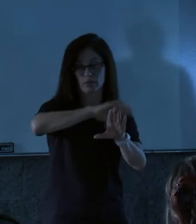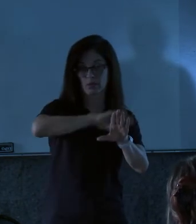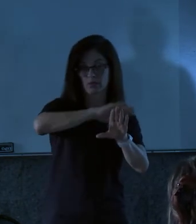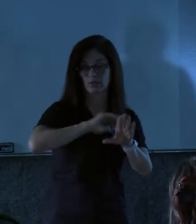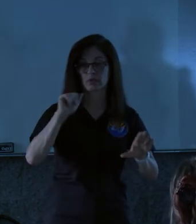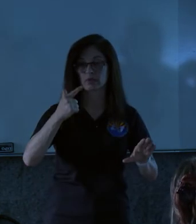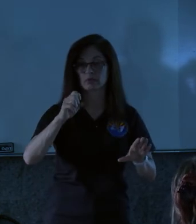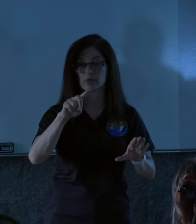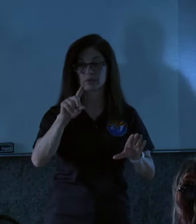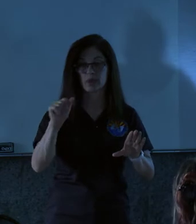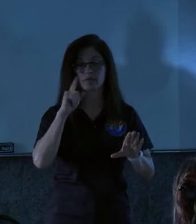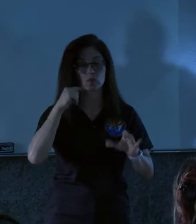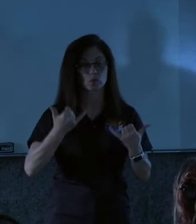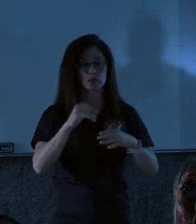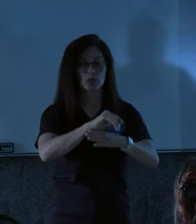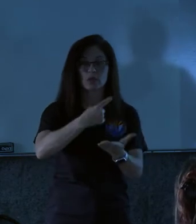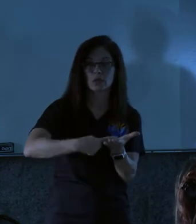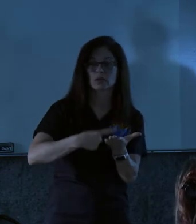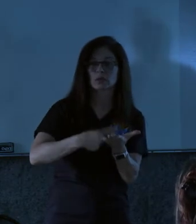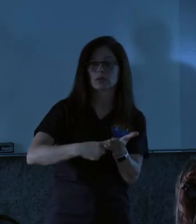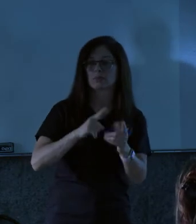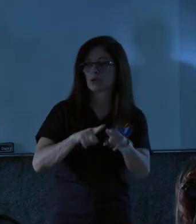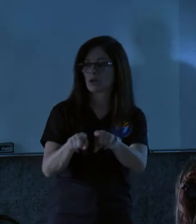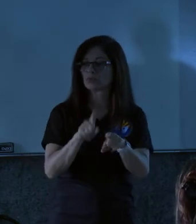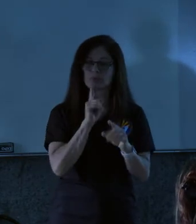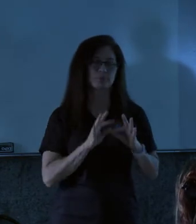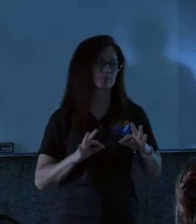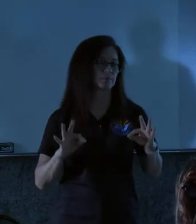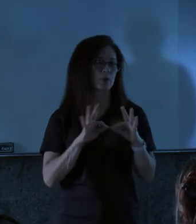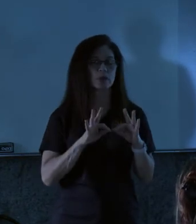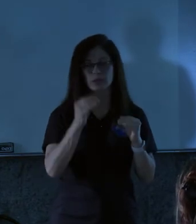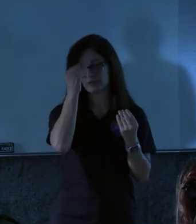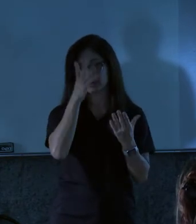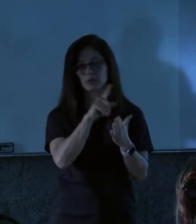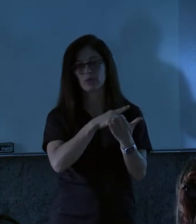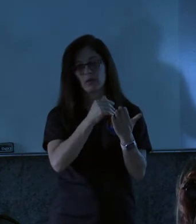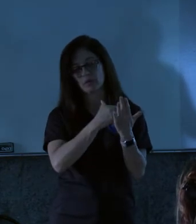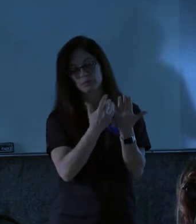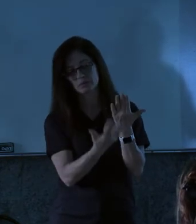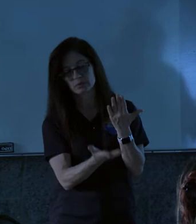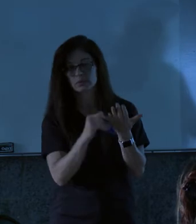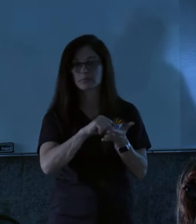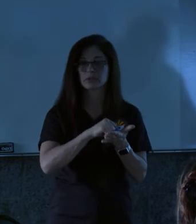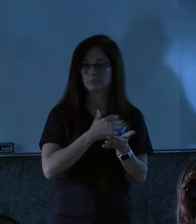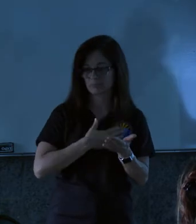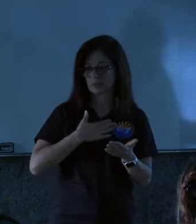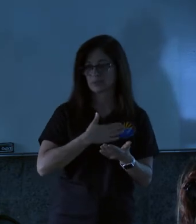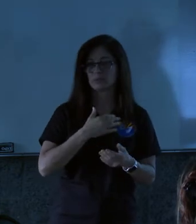the agenda for this discussion, but there is some really important information on the following pages so please be sure to pick it up.